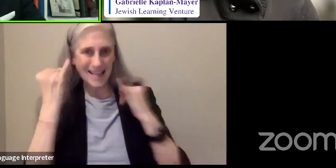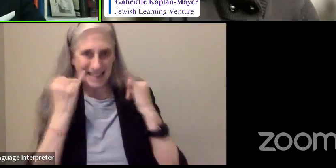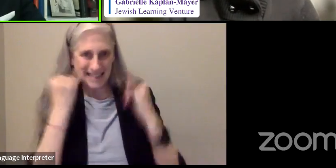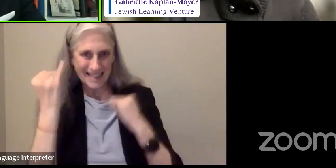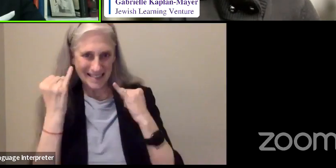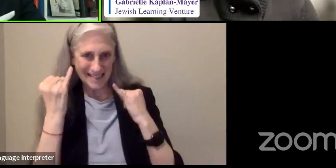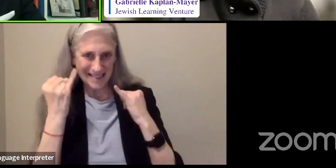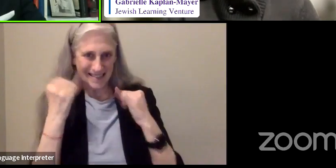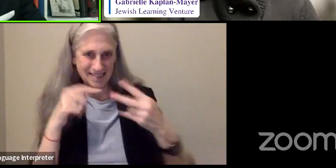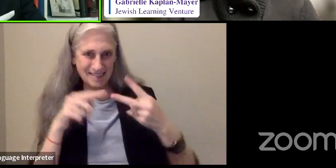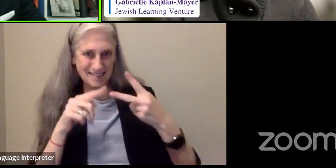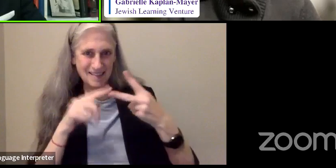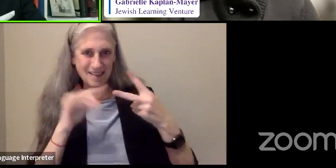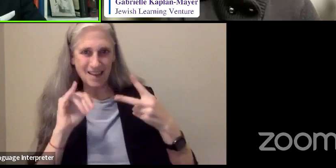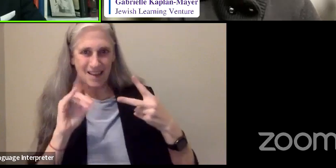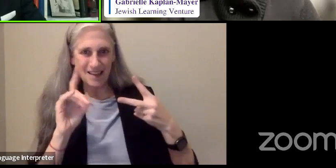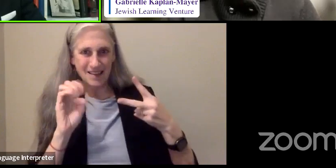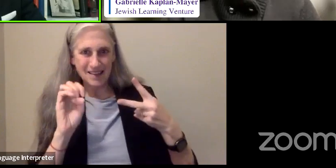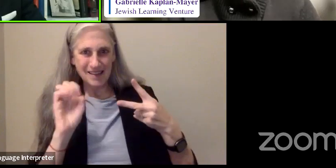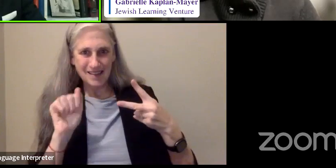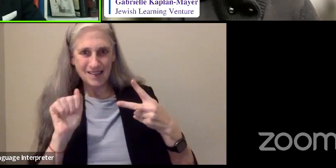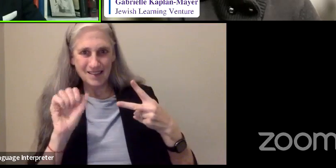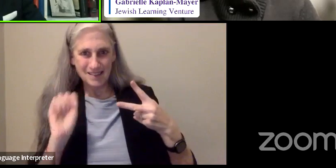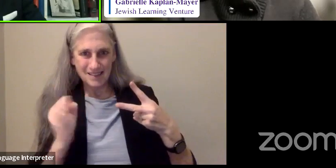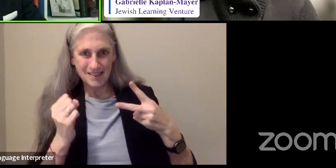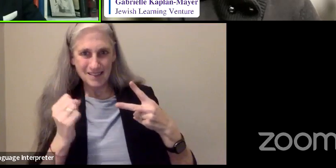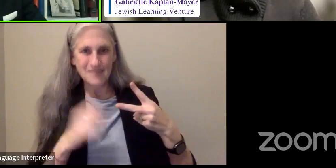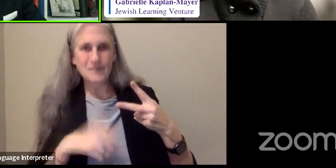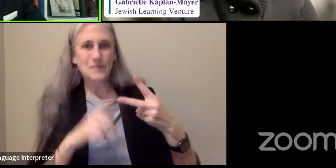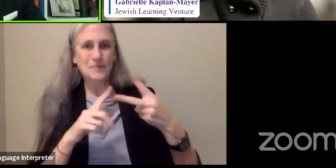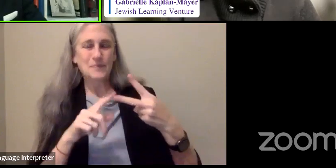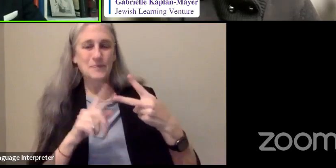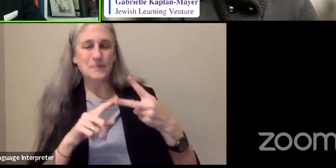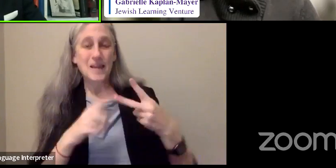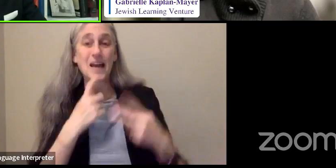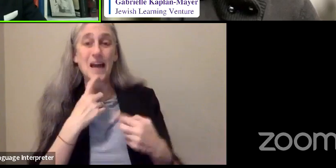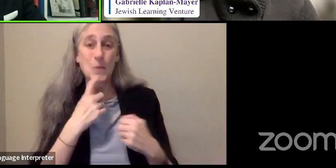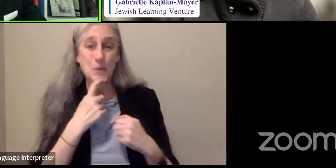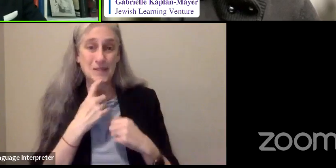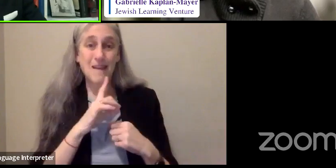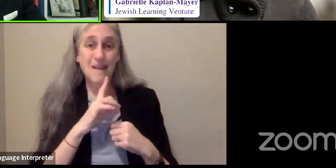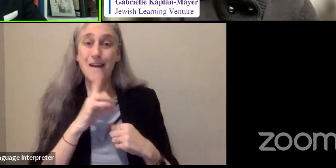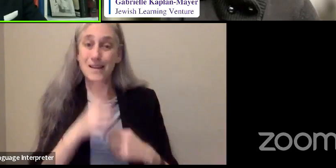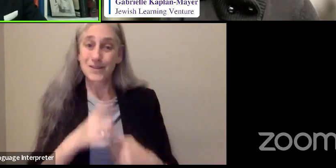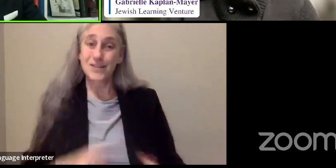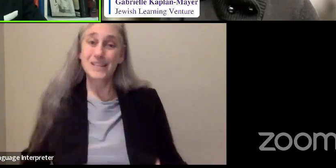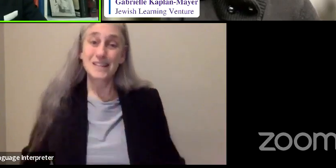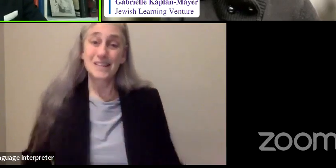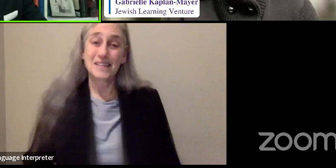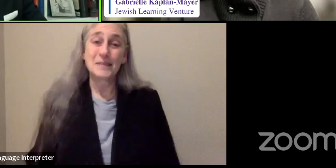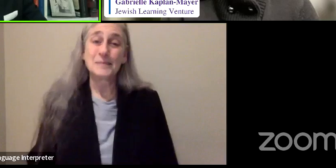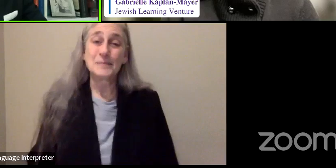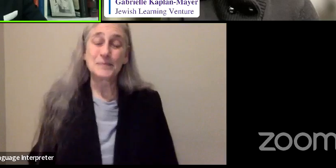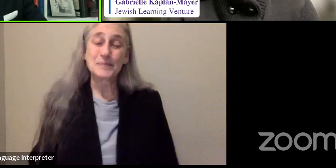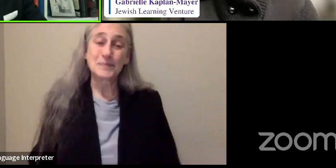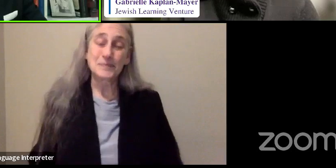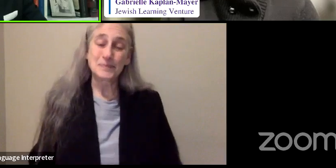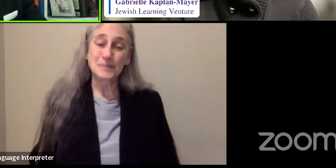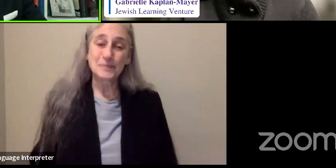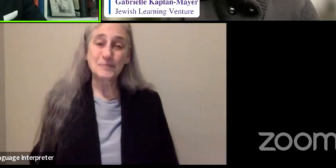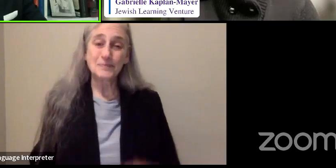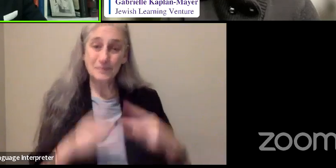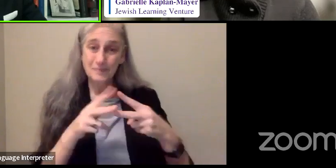And I would say that actually those